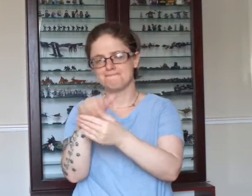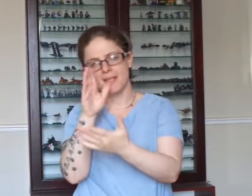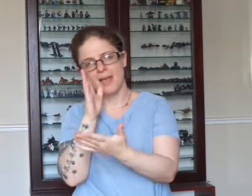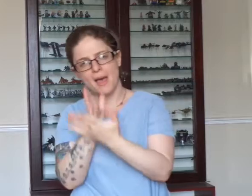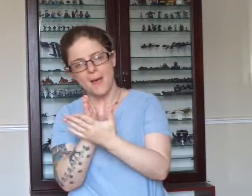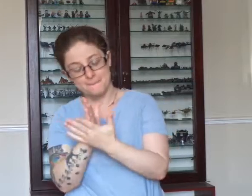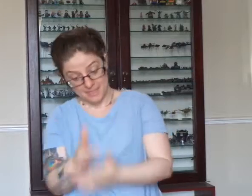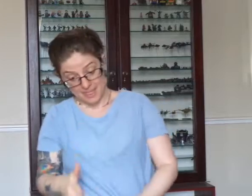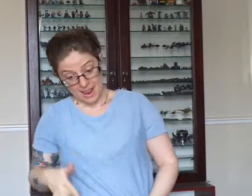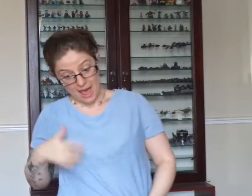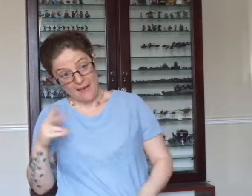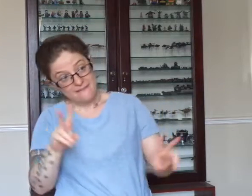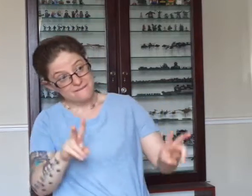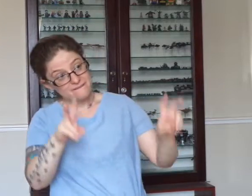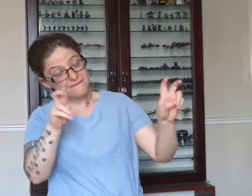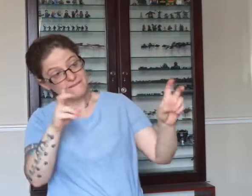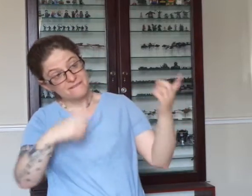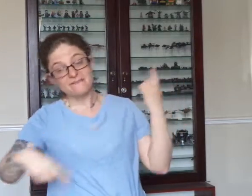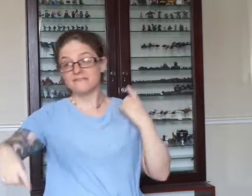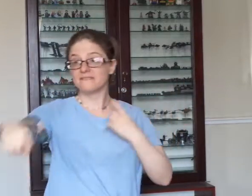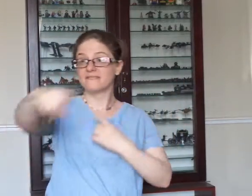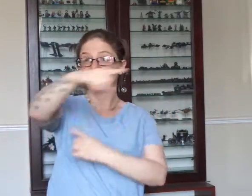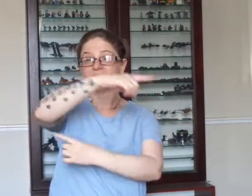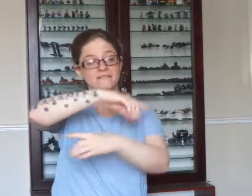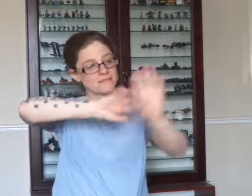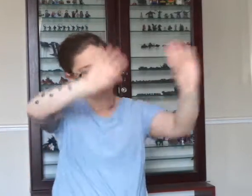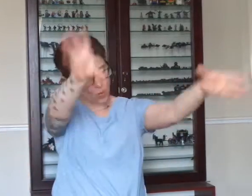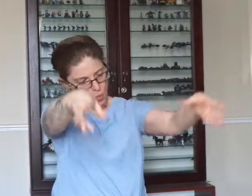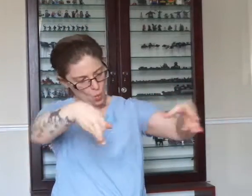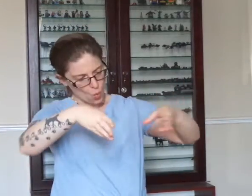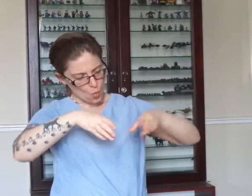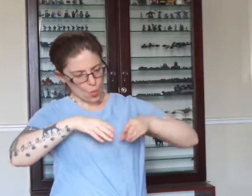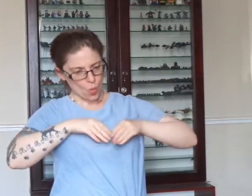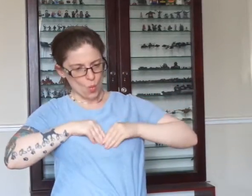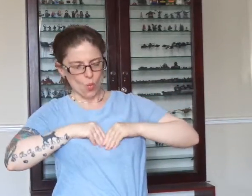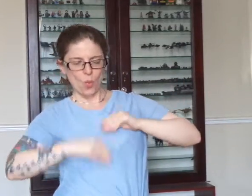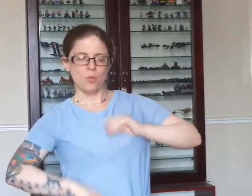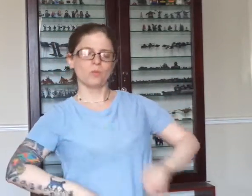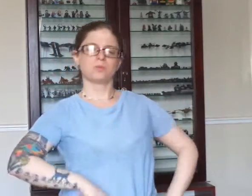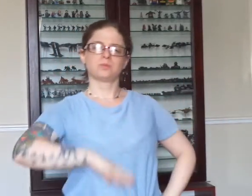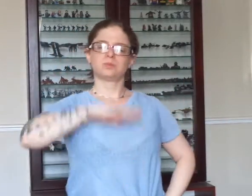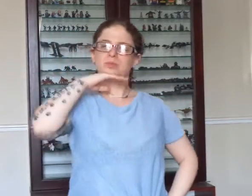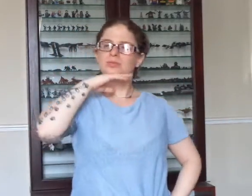life at all.